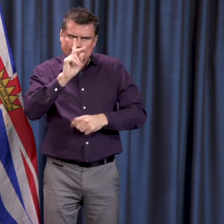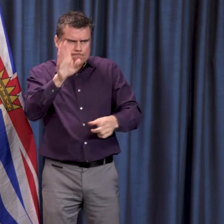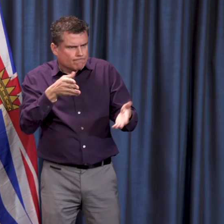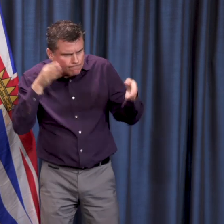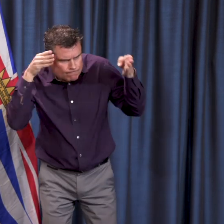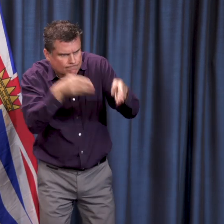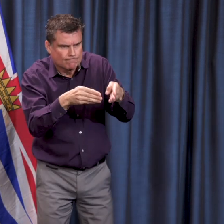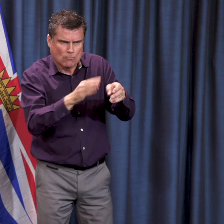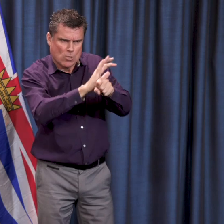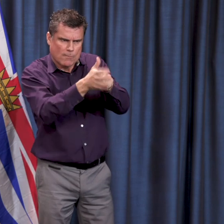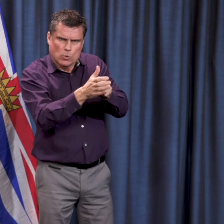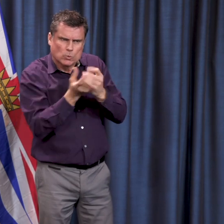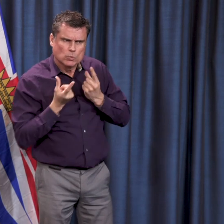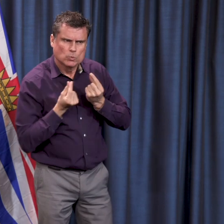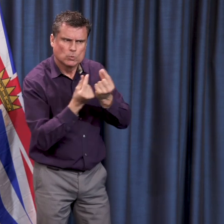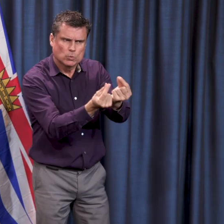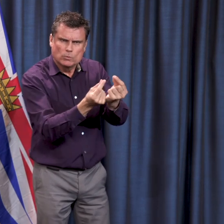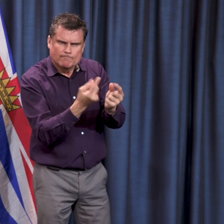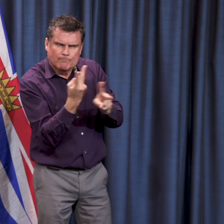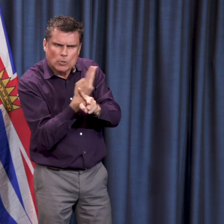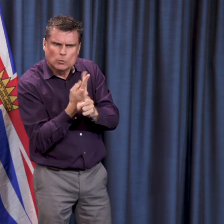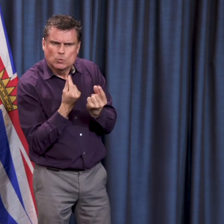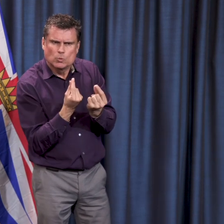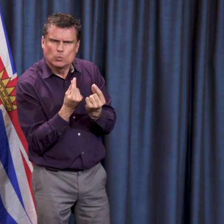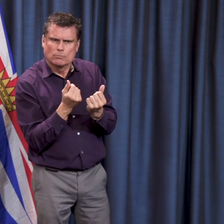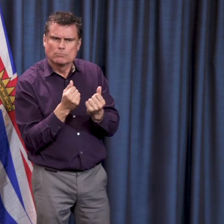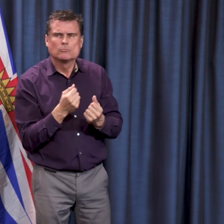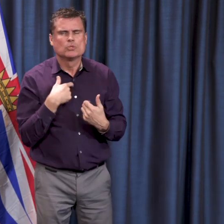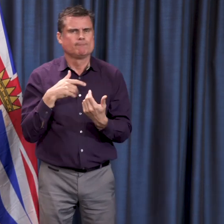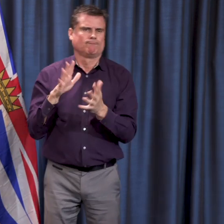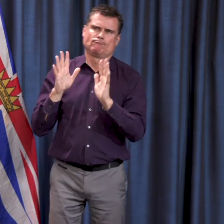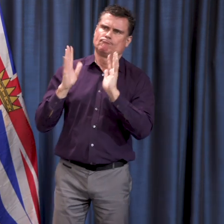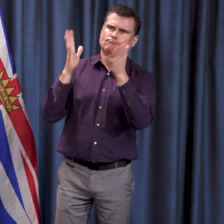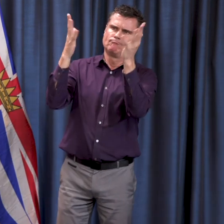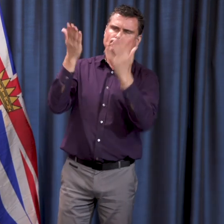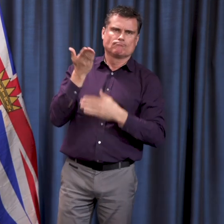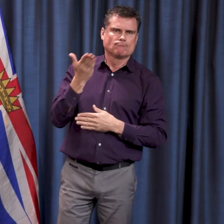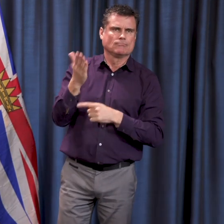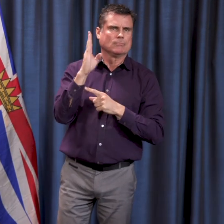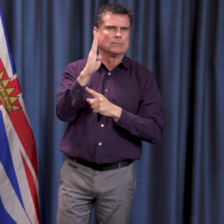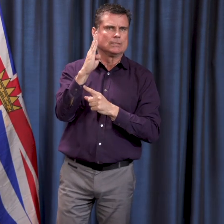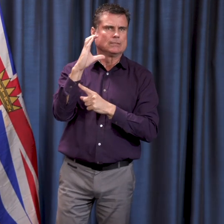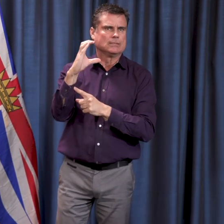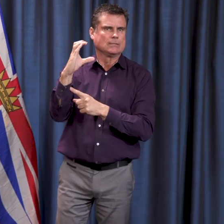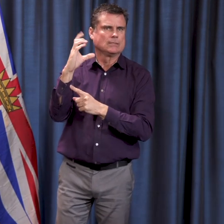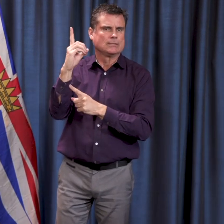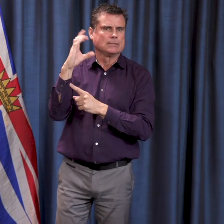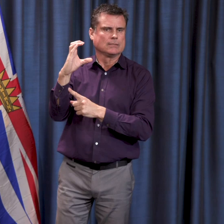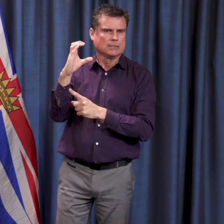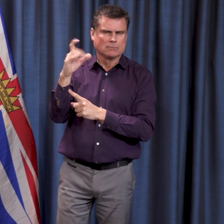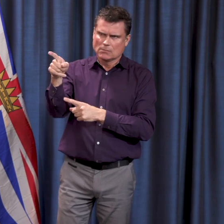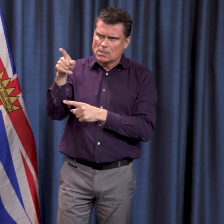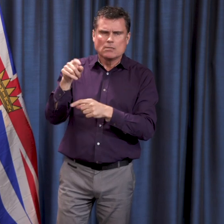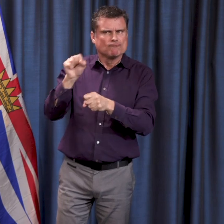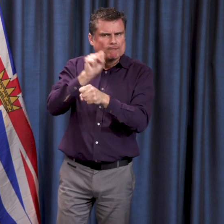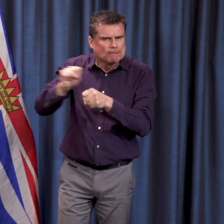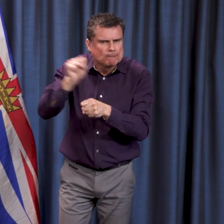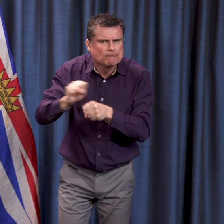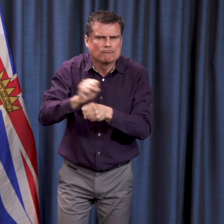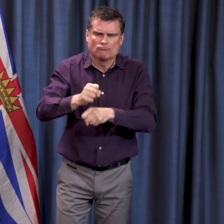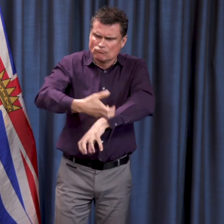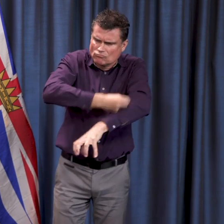It's really courageous and heroic work by people who have given everything they have to give us the means to